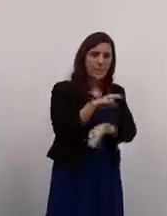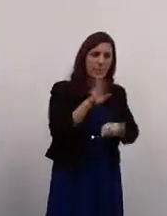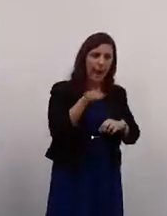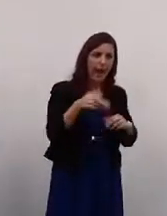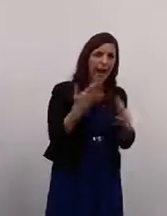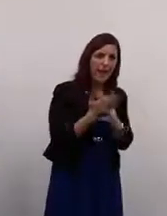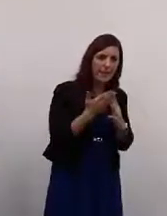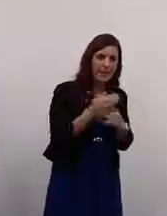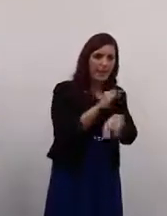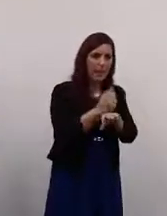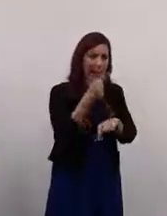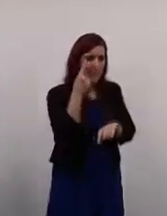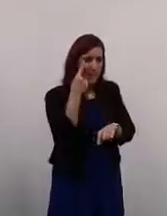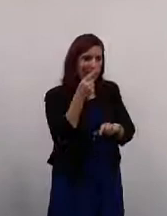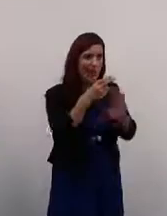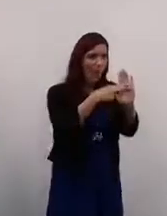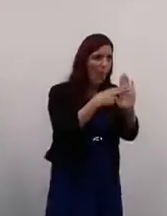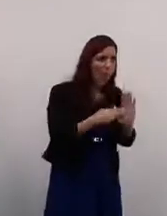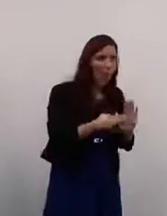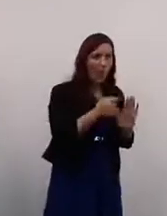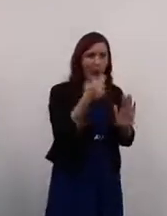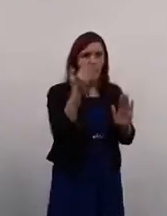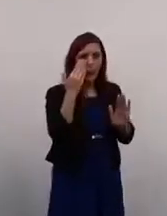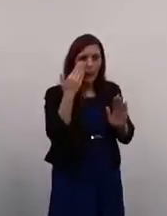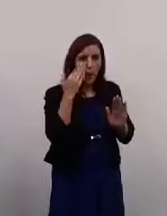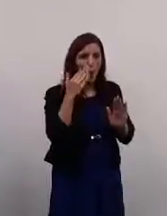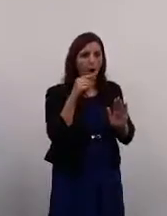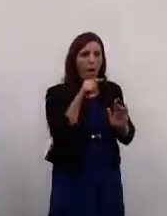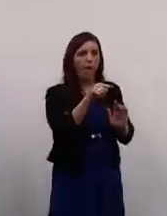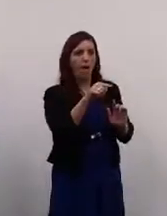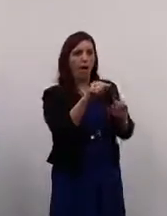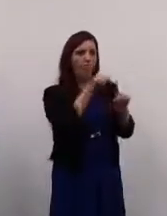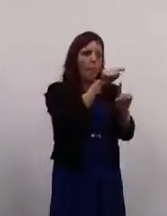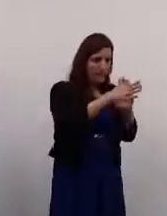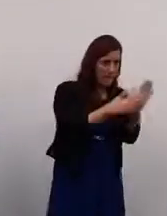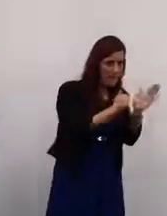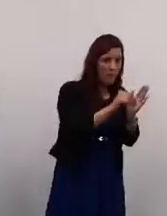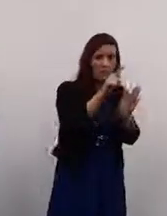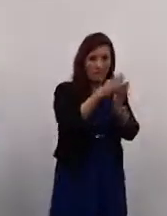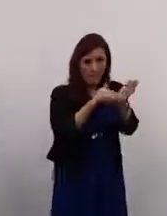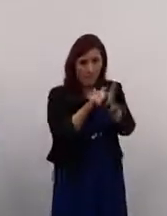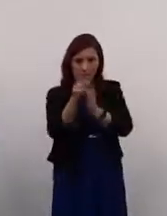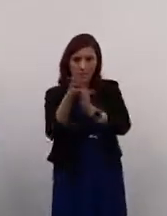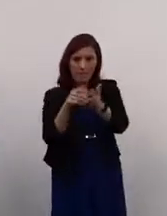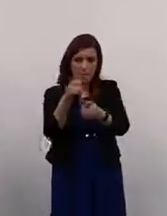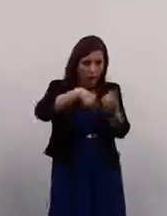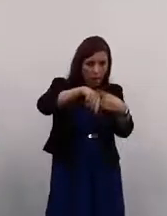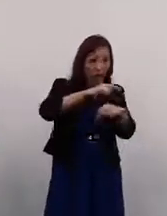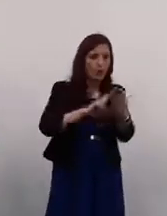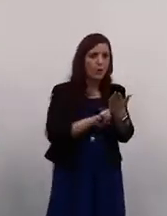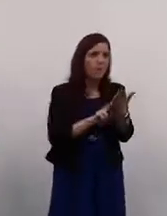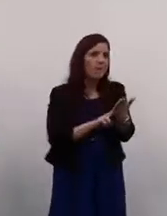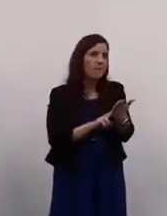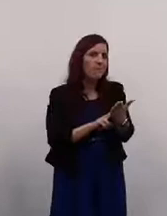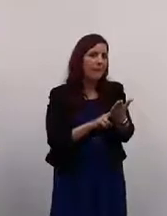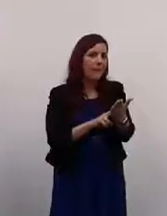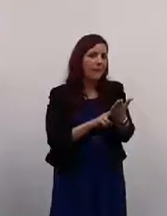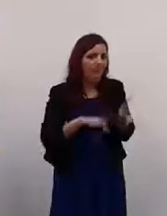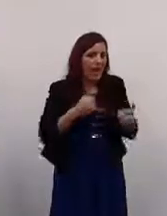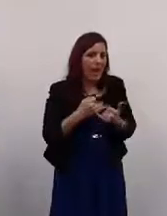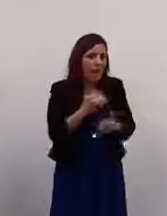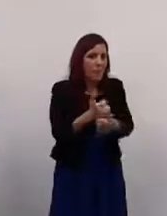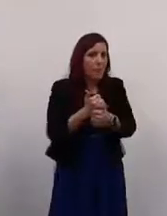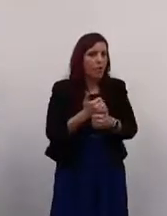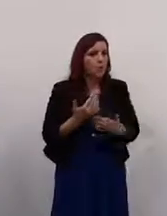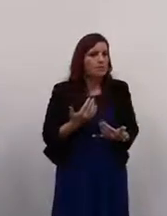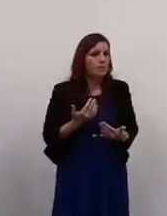see the logo and know that the different businesses and venues have their back. And just